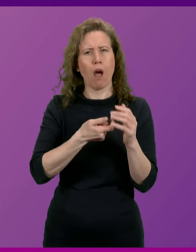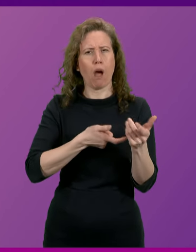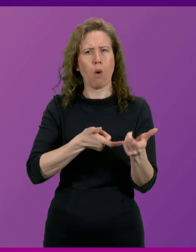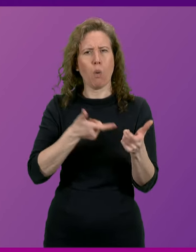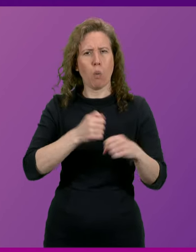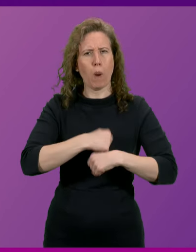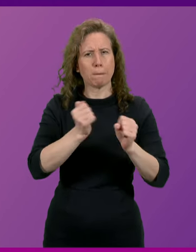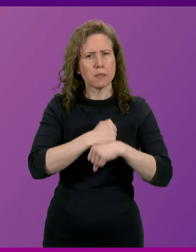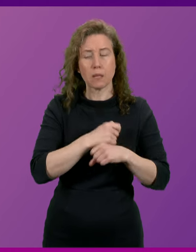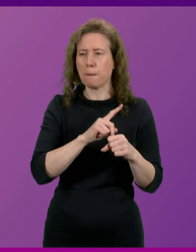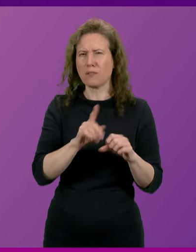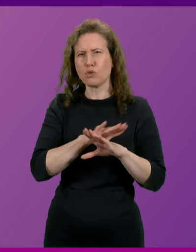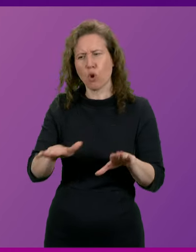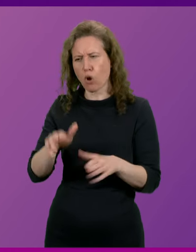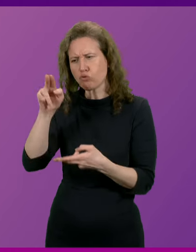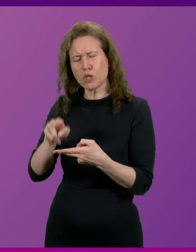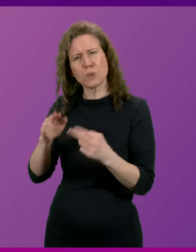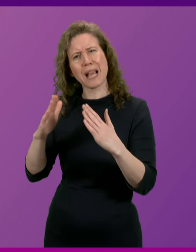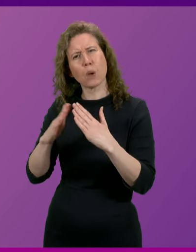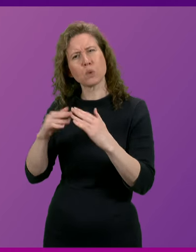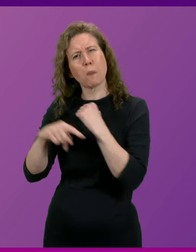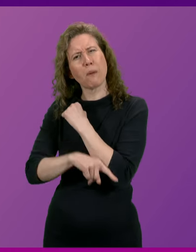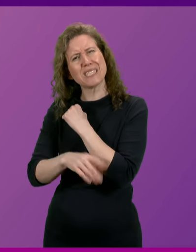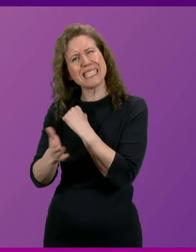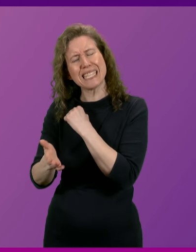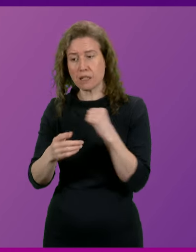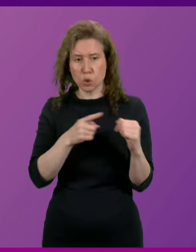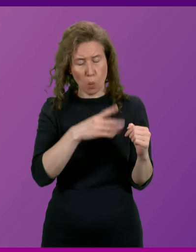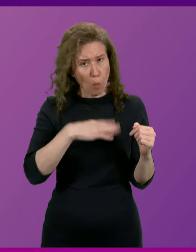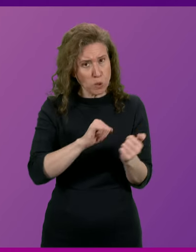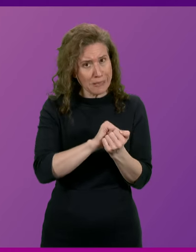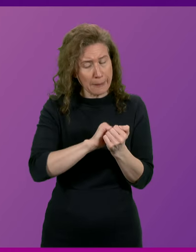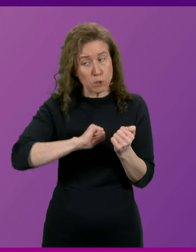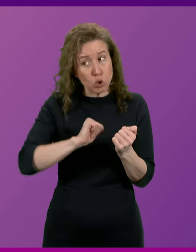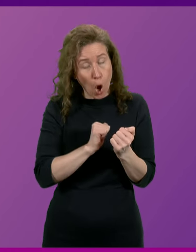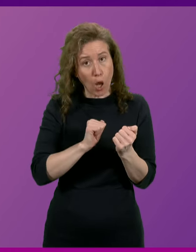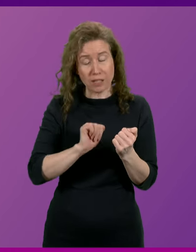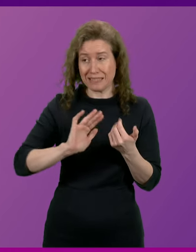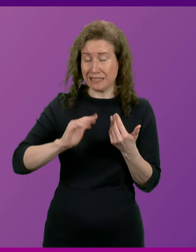household poverty. The party that wants to keep Scotland out of the European